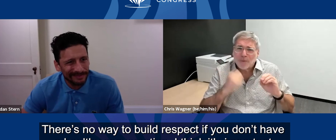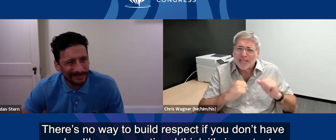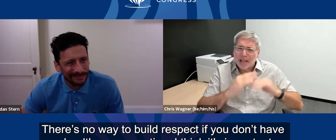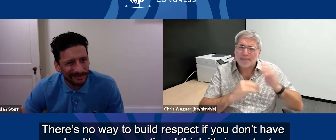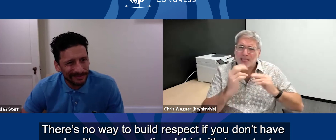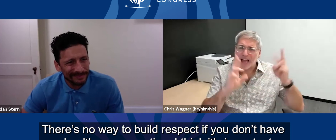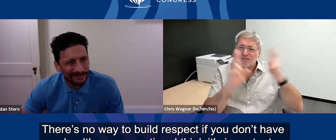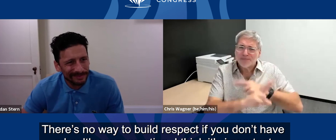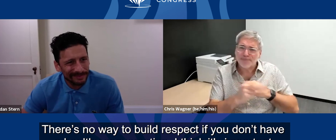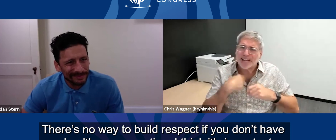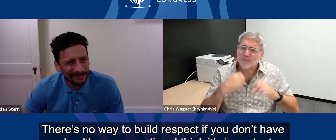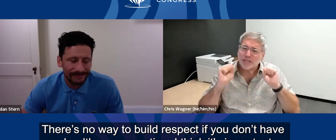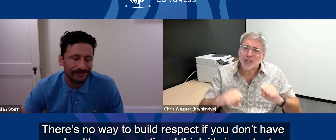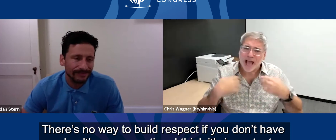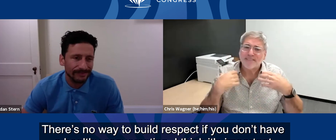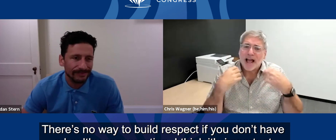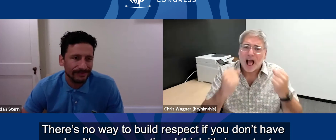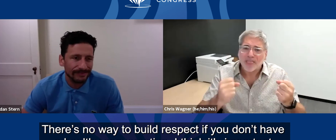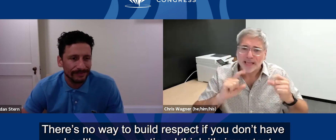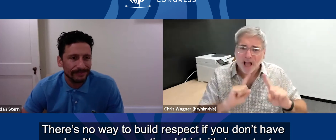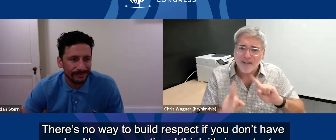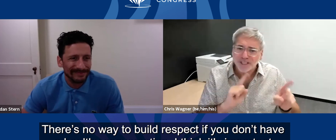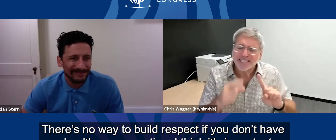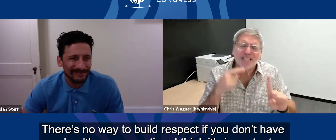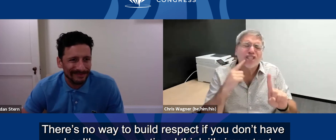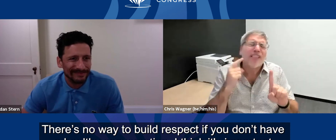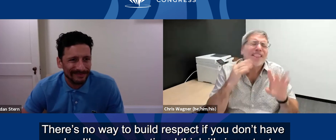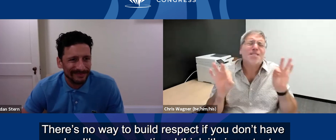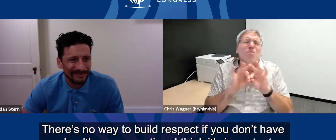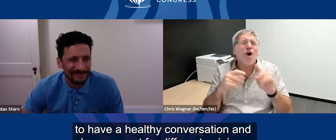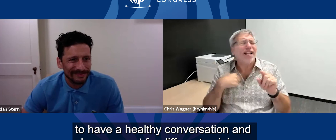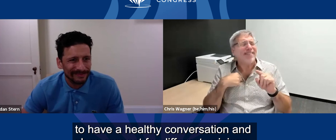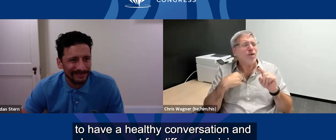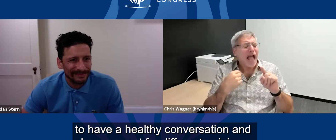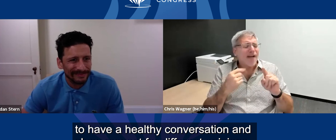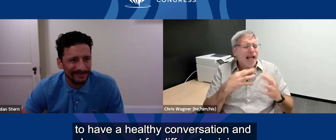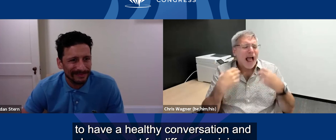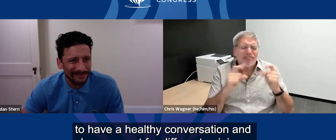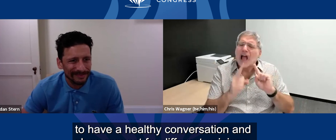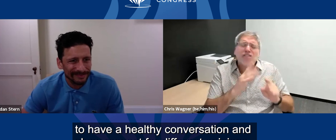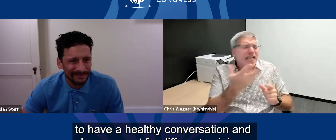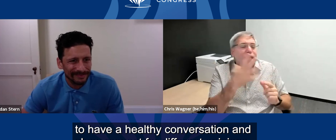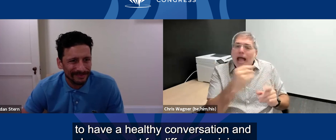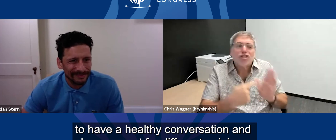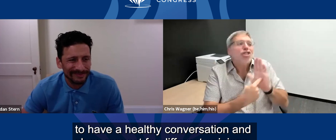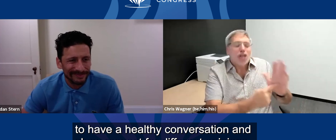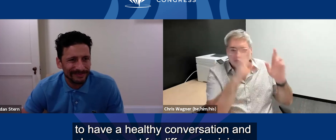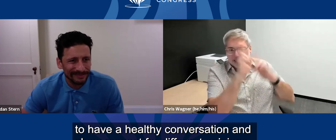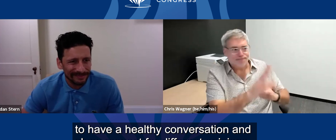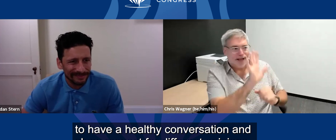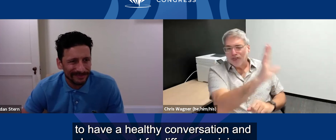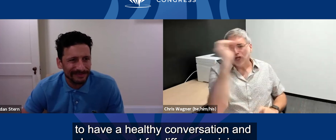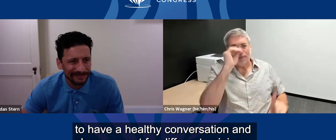There's no way to build respect if you don't have a healthy conversation. I think it's important to have a healthy